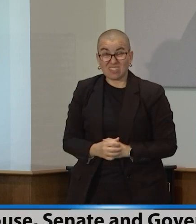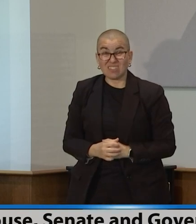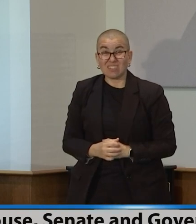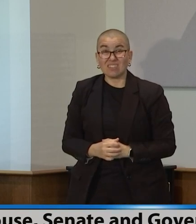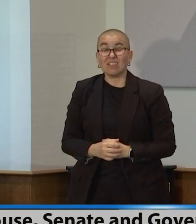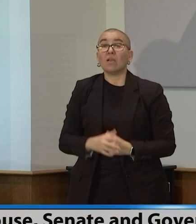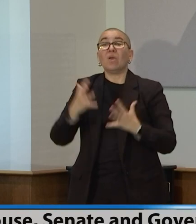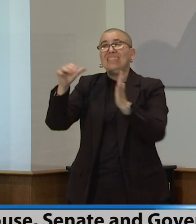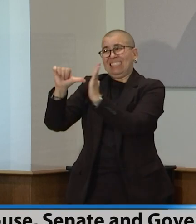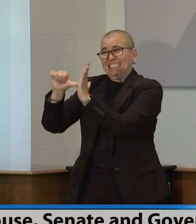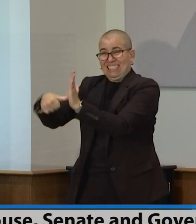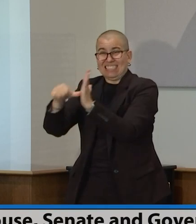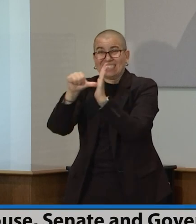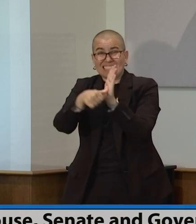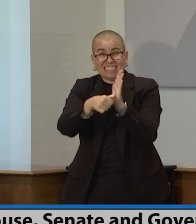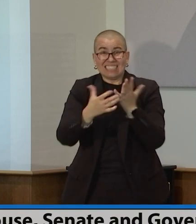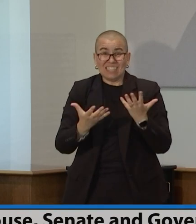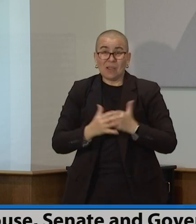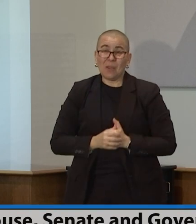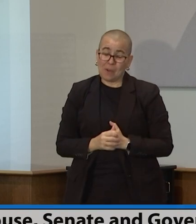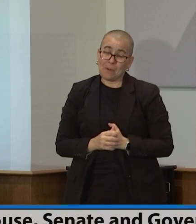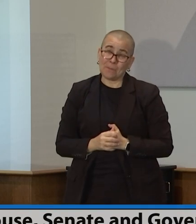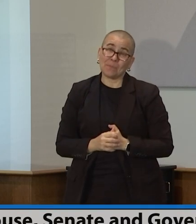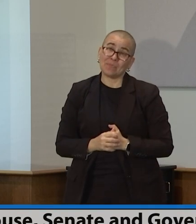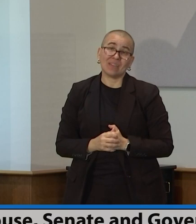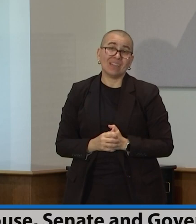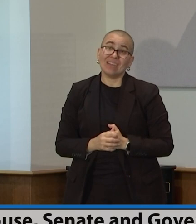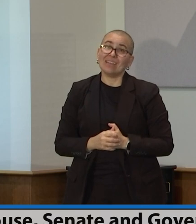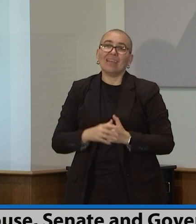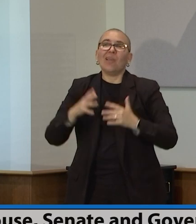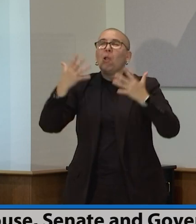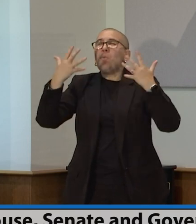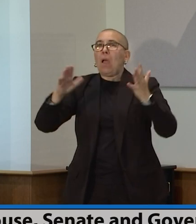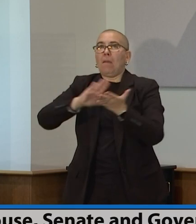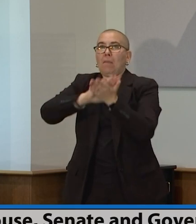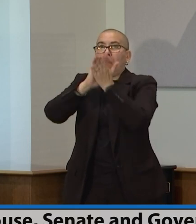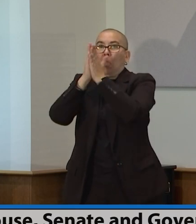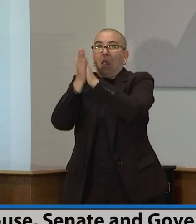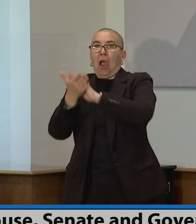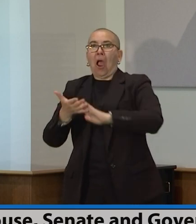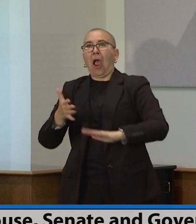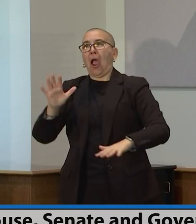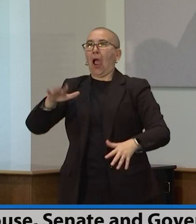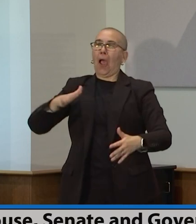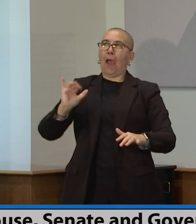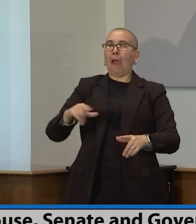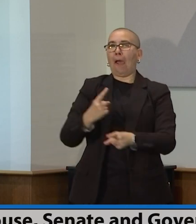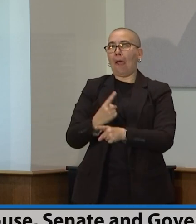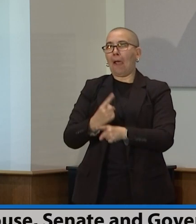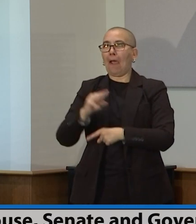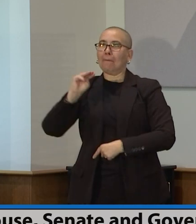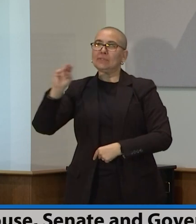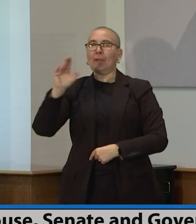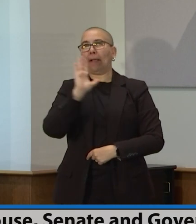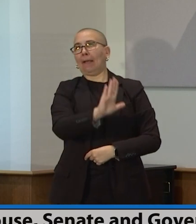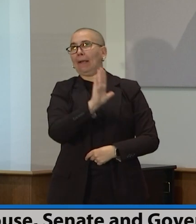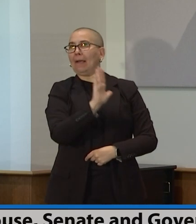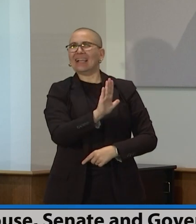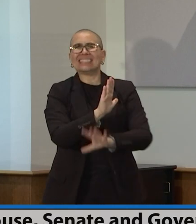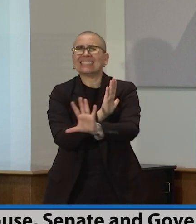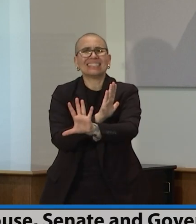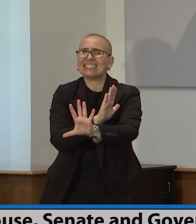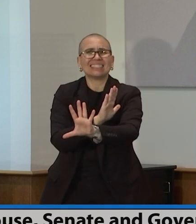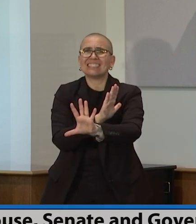I don't want to fall into a Minnesota exceptionalism on this role. Although, in this case, I think it might be pretty exceptional. This is a pretty unusual thing in